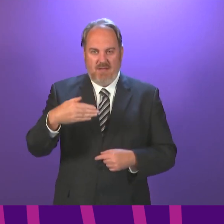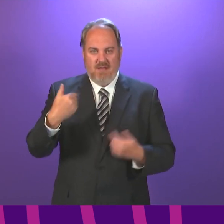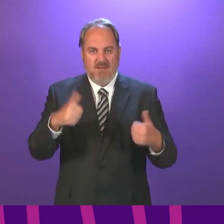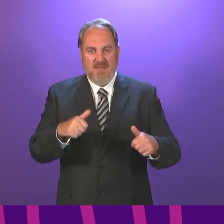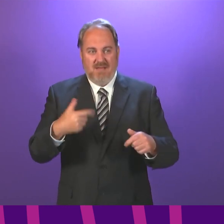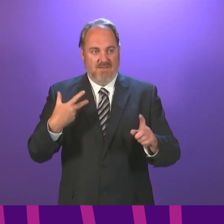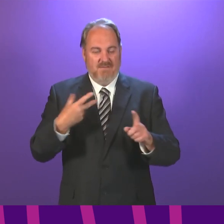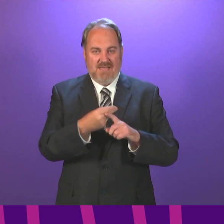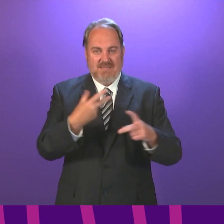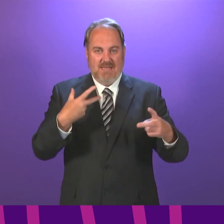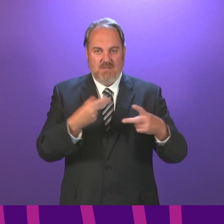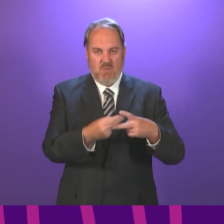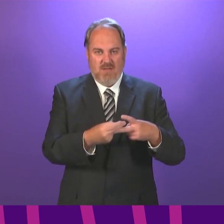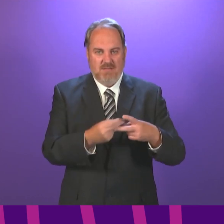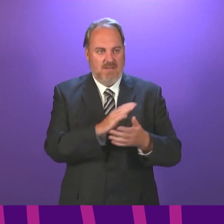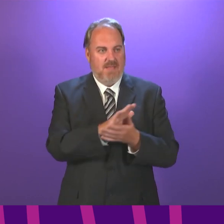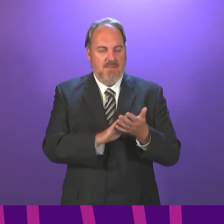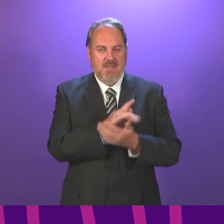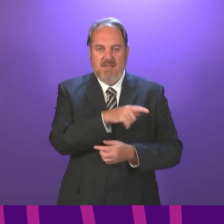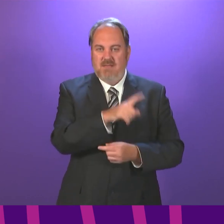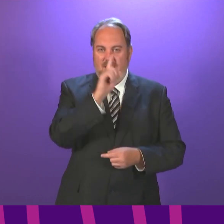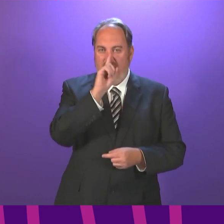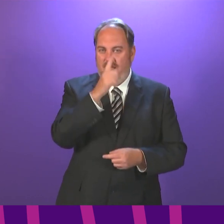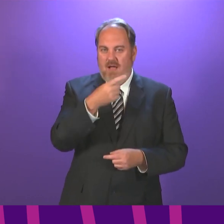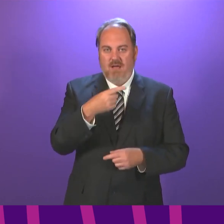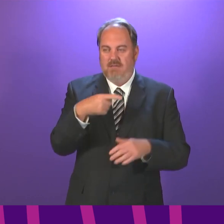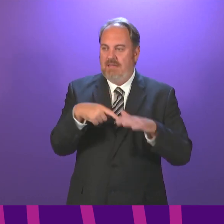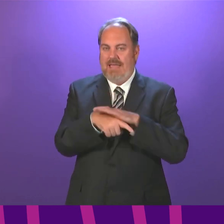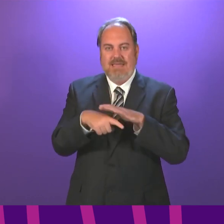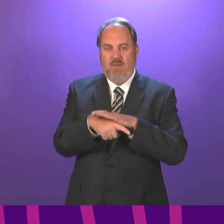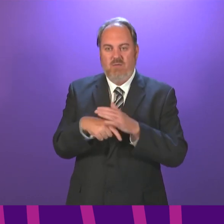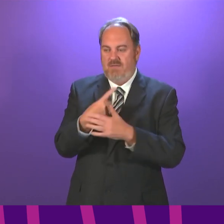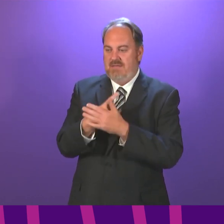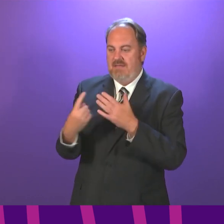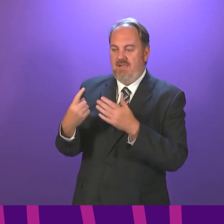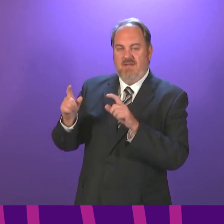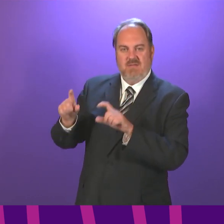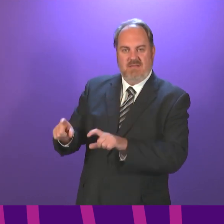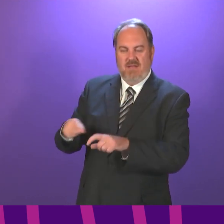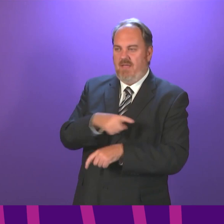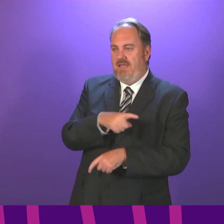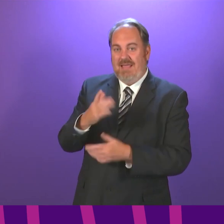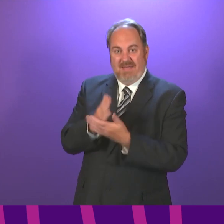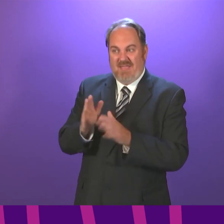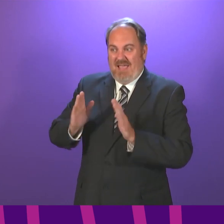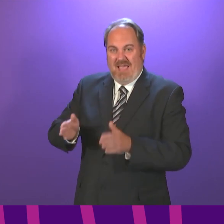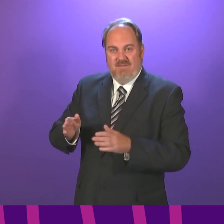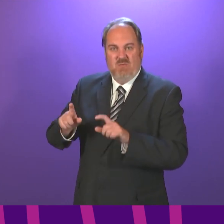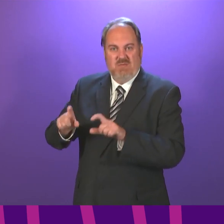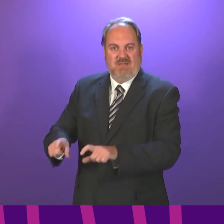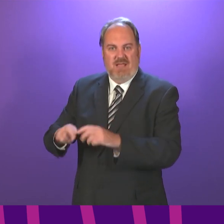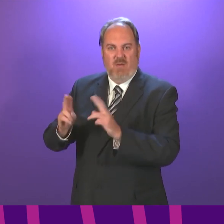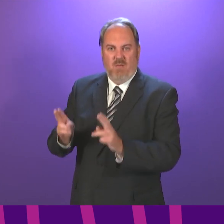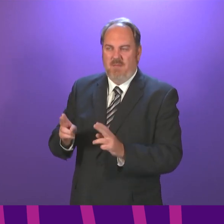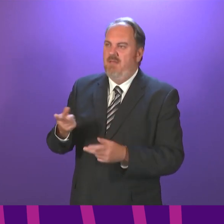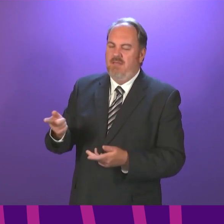many will be unable to take advantage of exemptions to self-isolation and will therefore be greatest affected by isolation requirements. Will